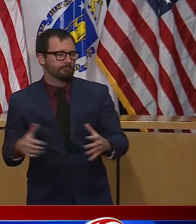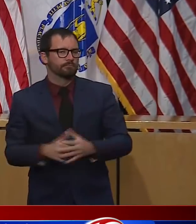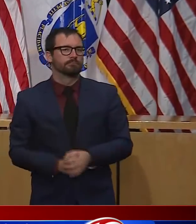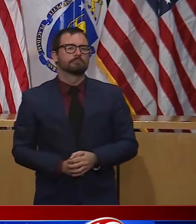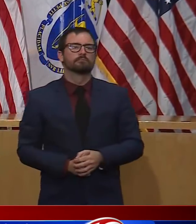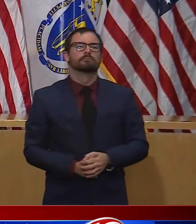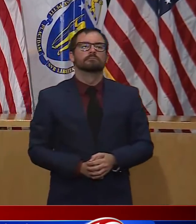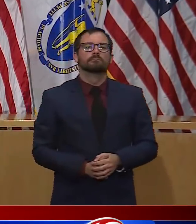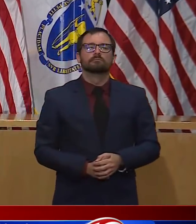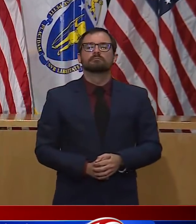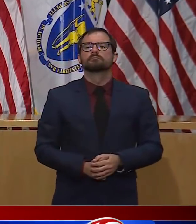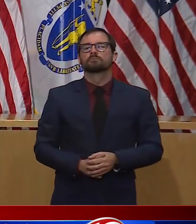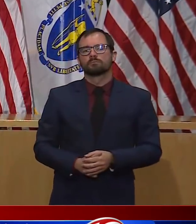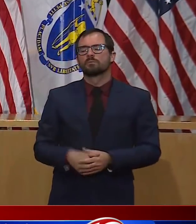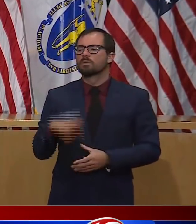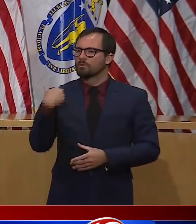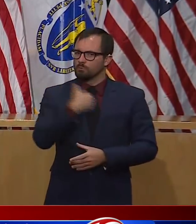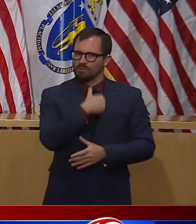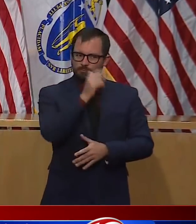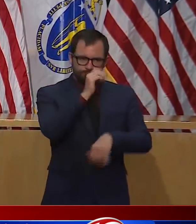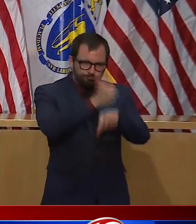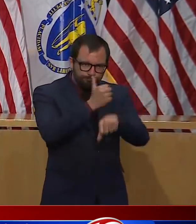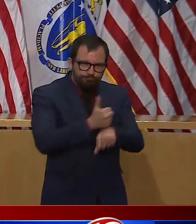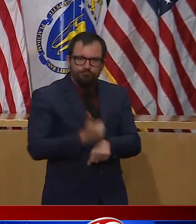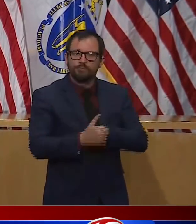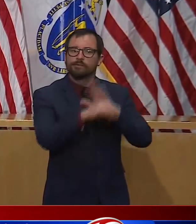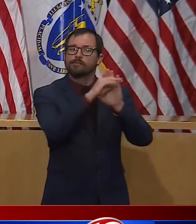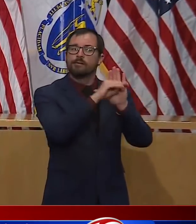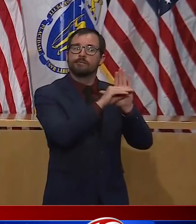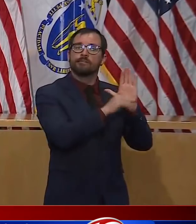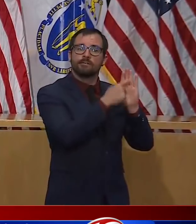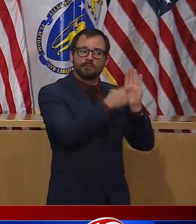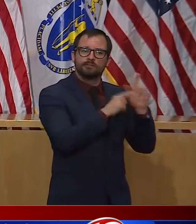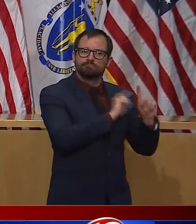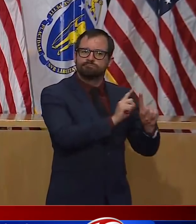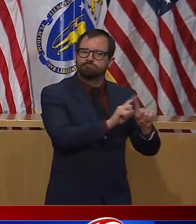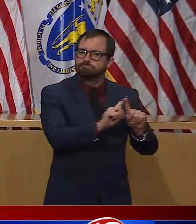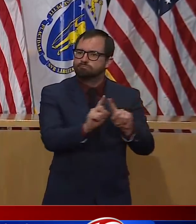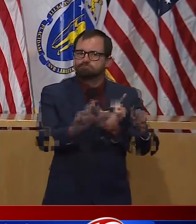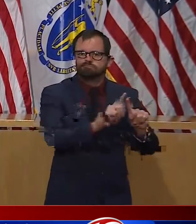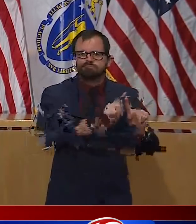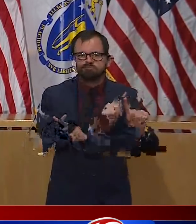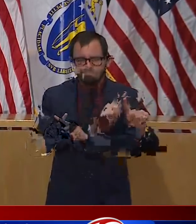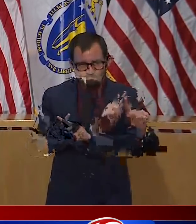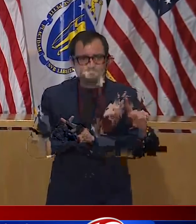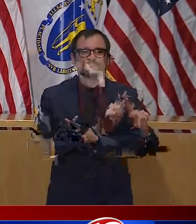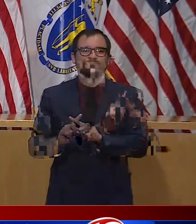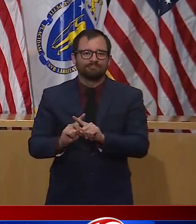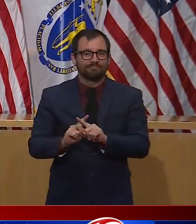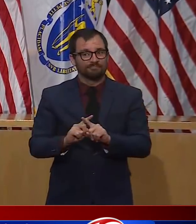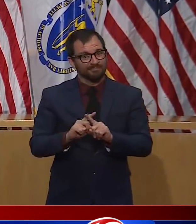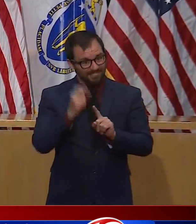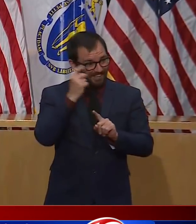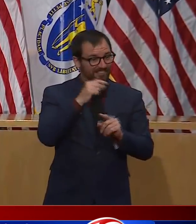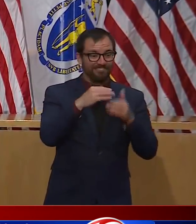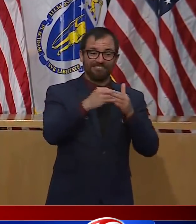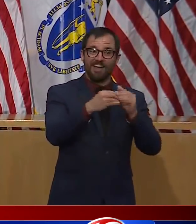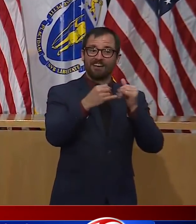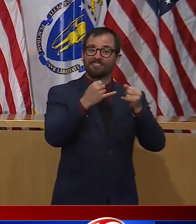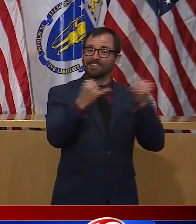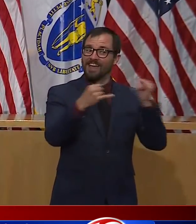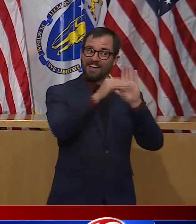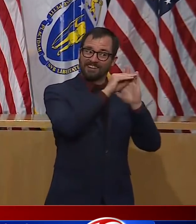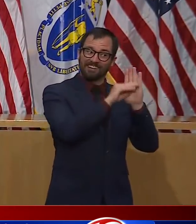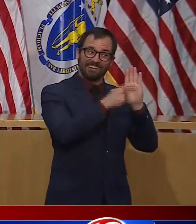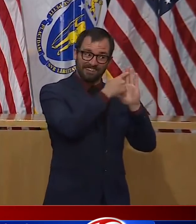hinge fundamentally on personal responsibility. As everyone knows, we're not helpless in this fight. We all